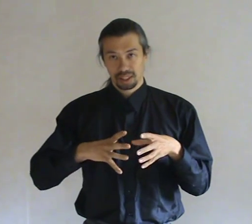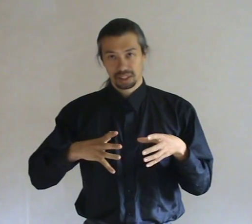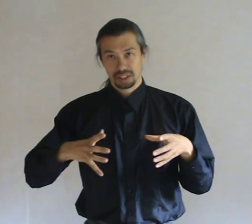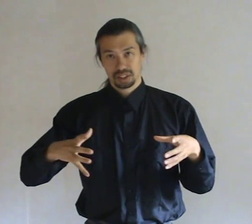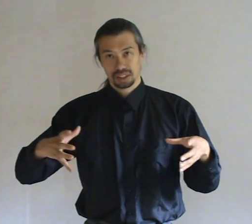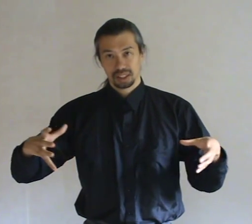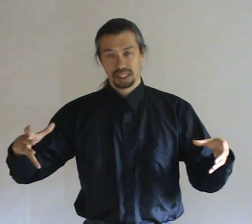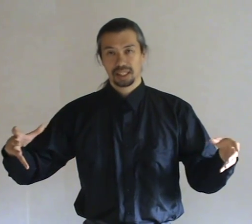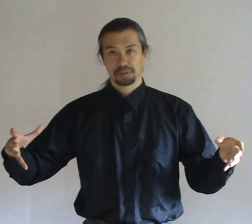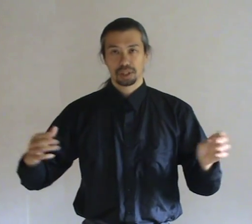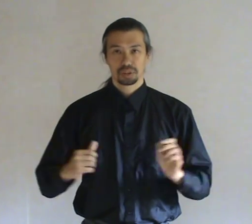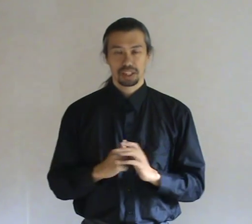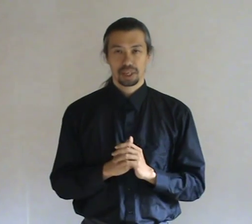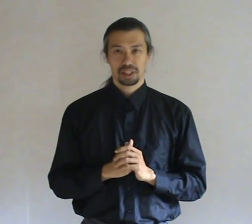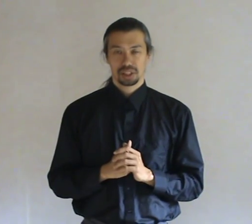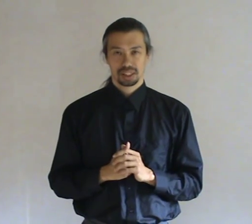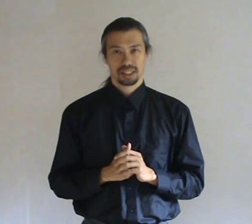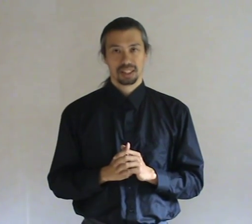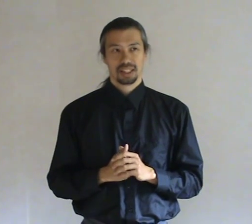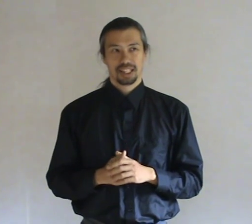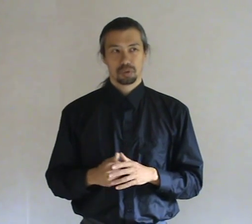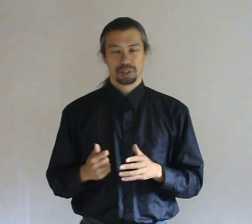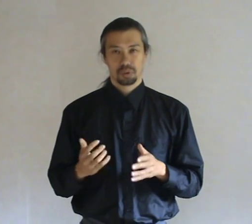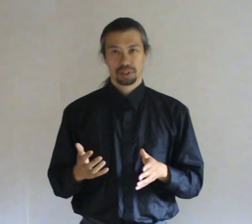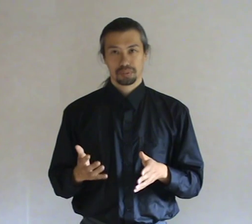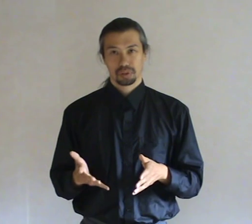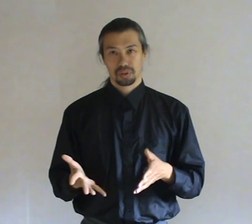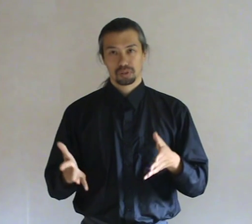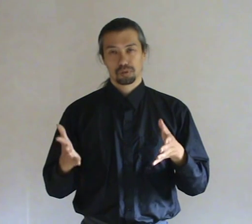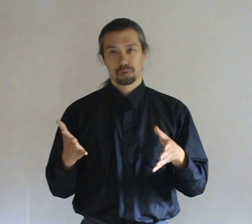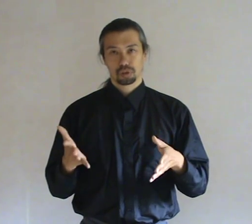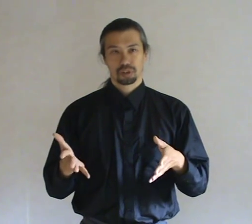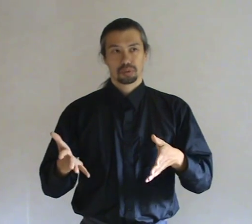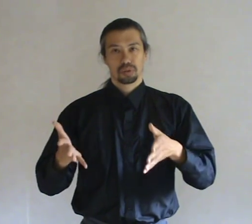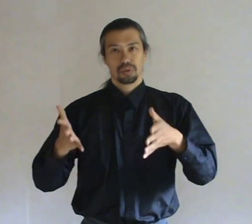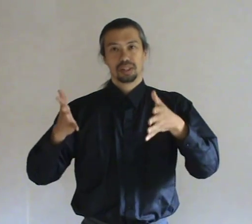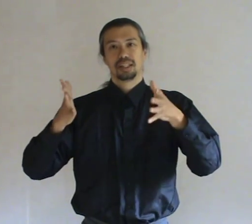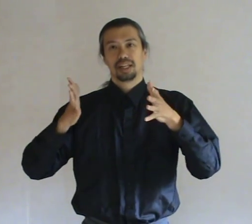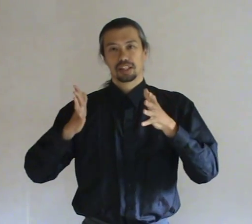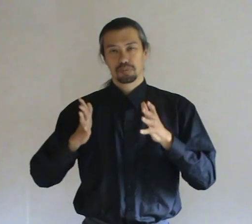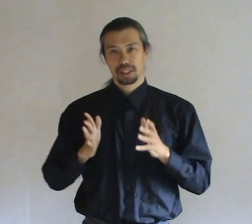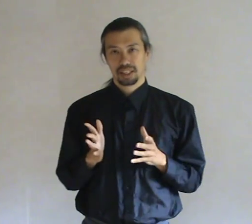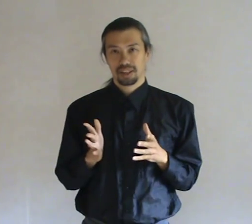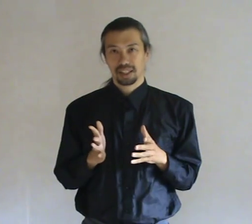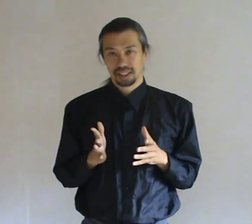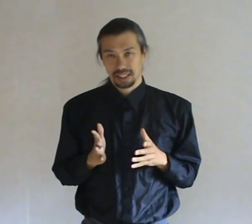energies in their frequency range. And what you want them to do. Is to force them to expand their energy.